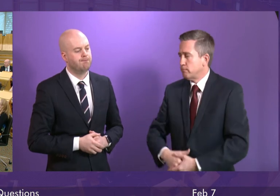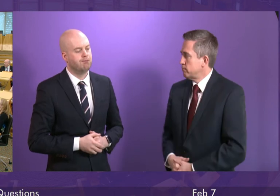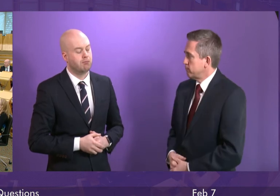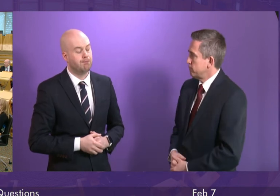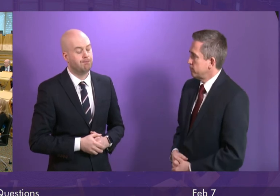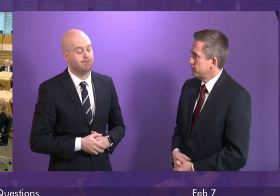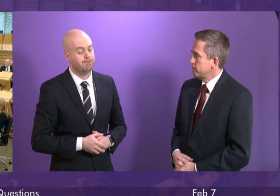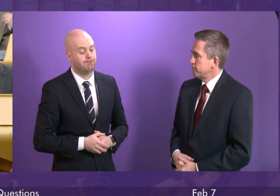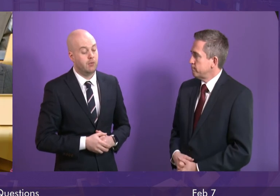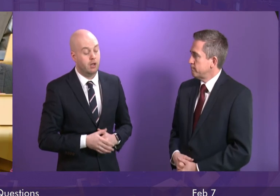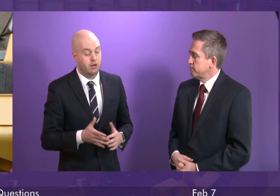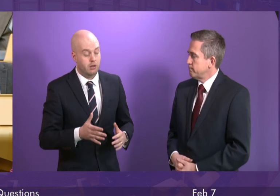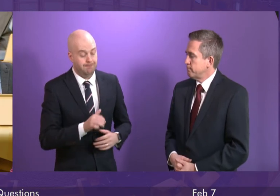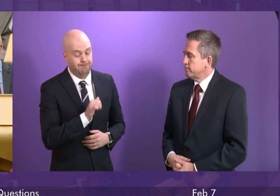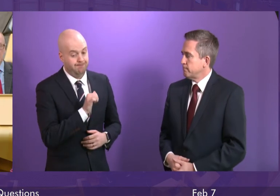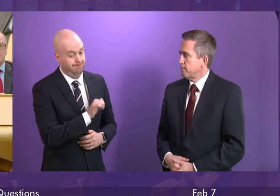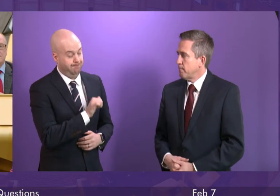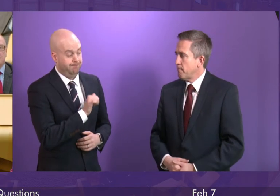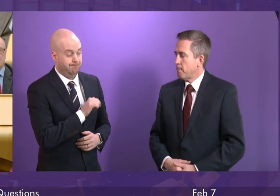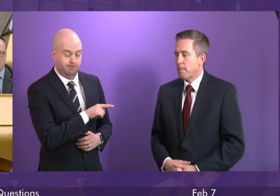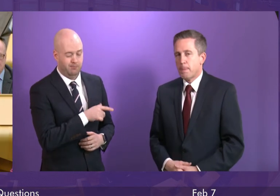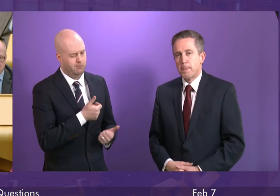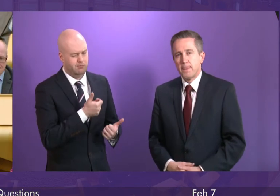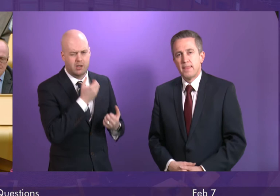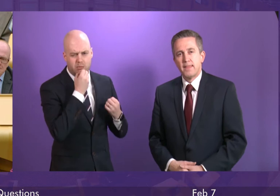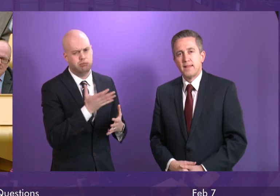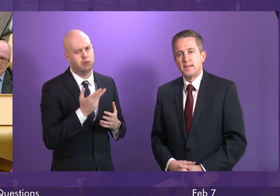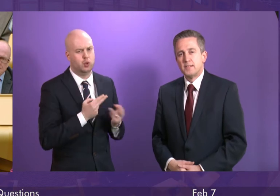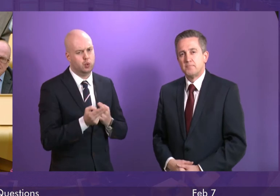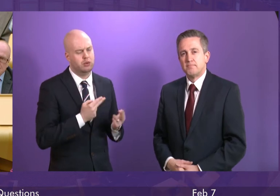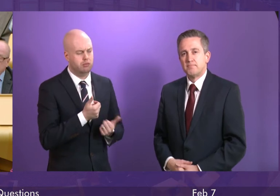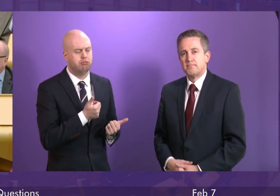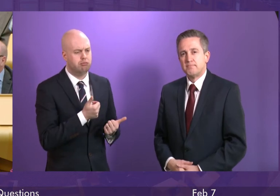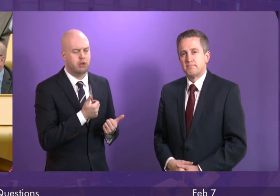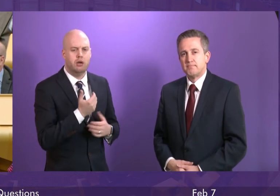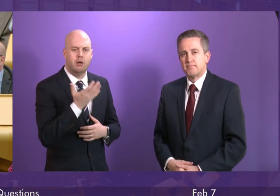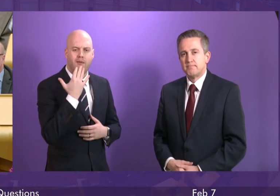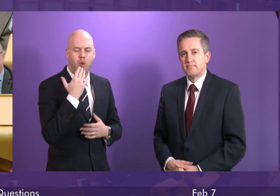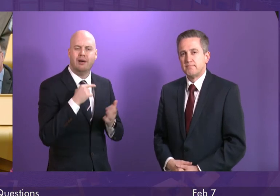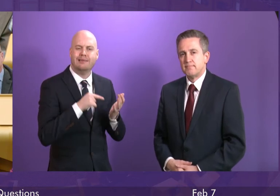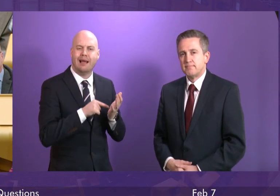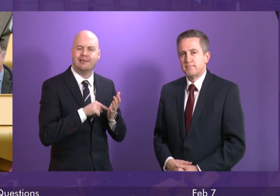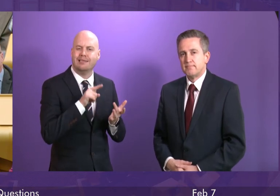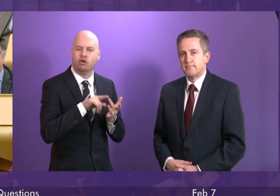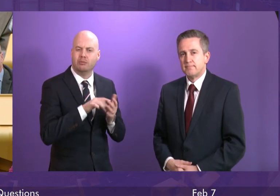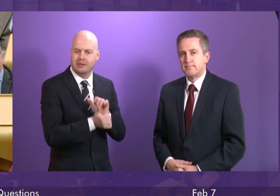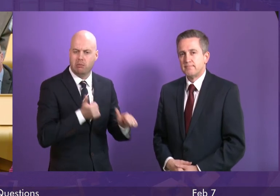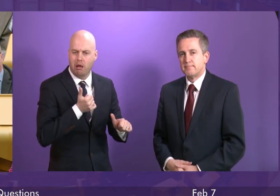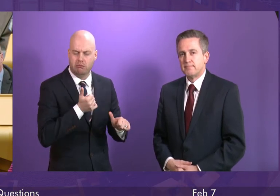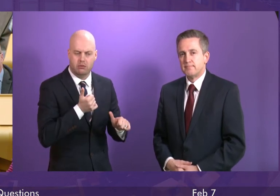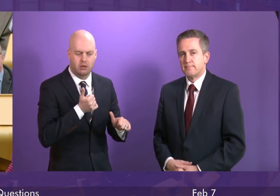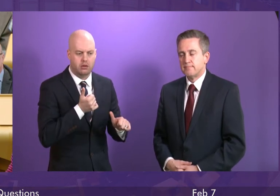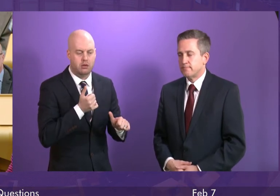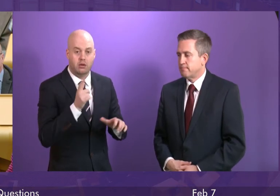do welcome the good news that has come from the former Texas Instruments plant and the acquisition by Deirdis.